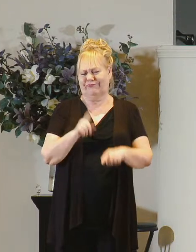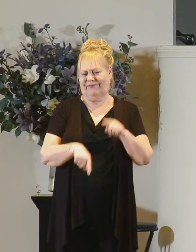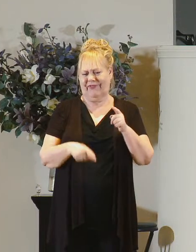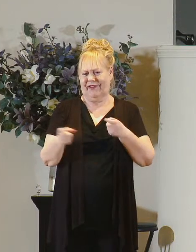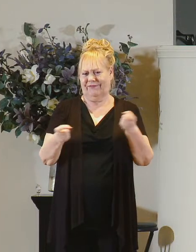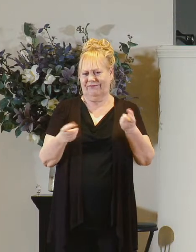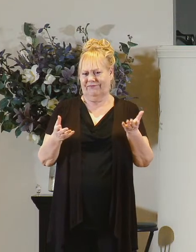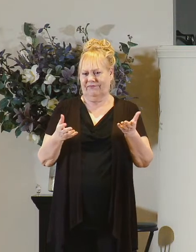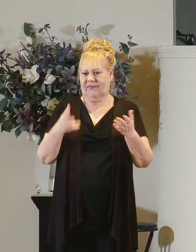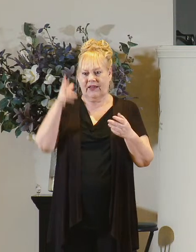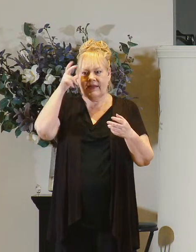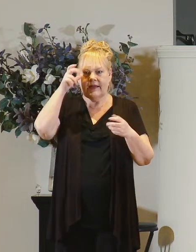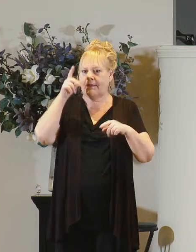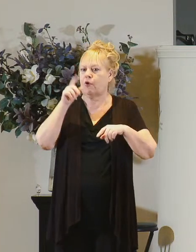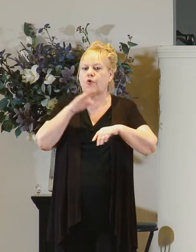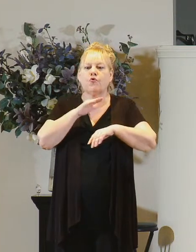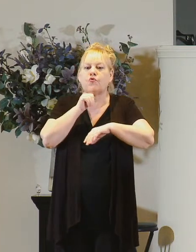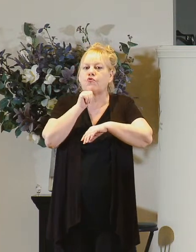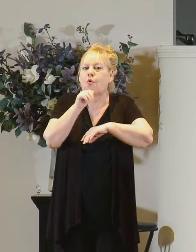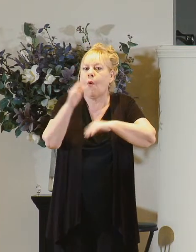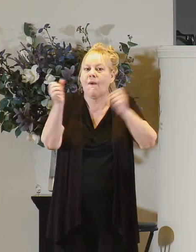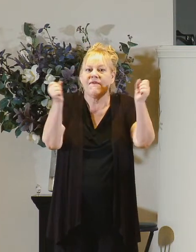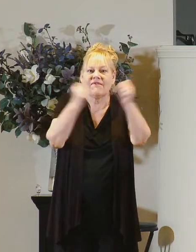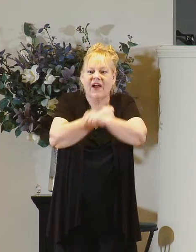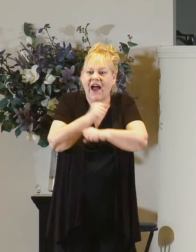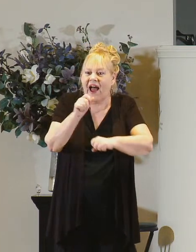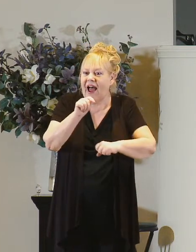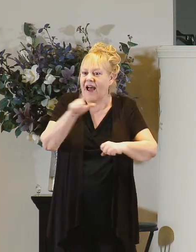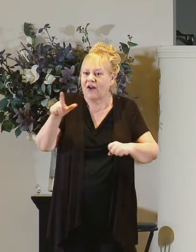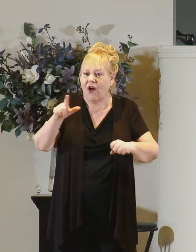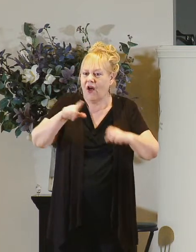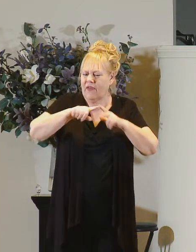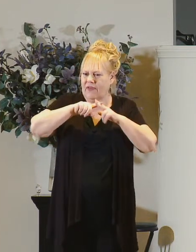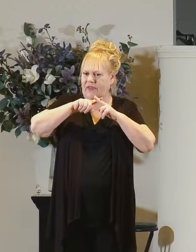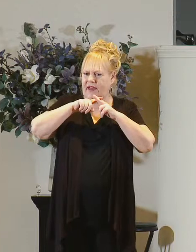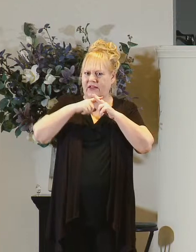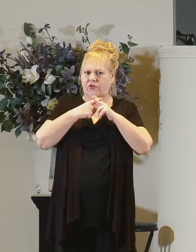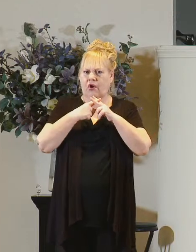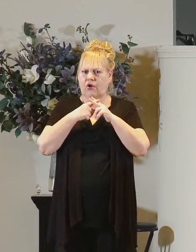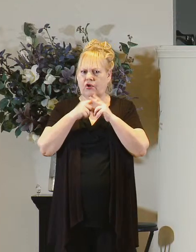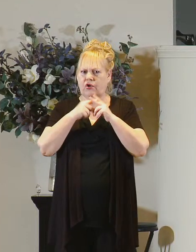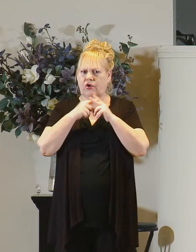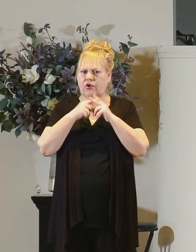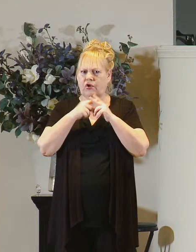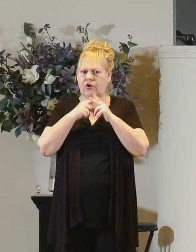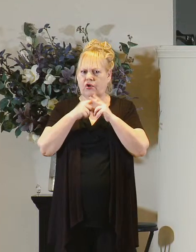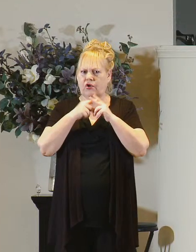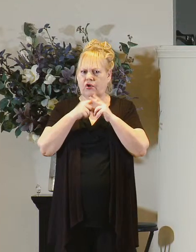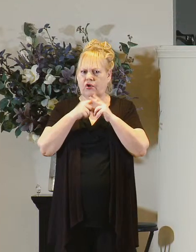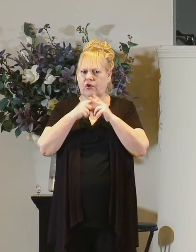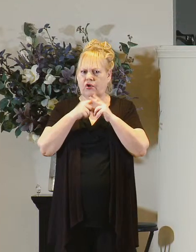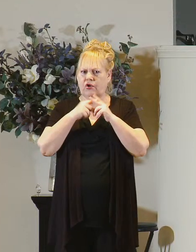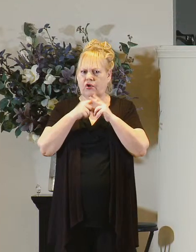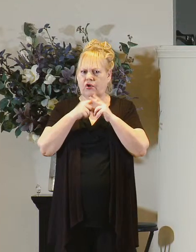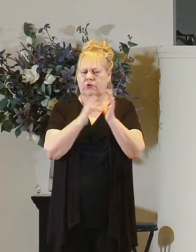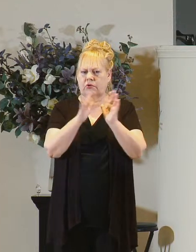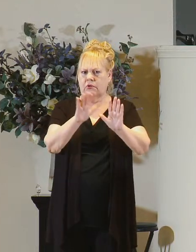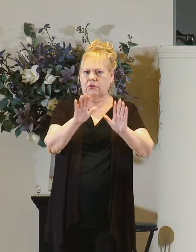the demons don't put up a fight at all in fact they they they begin to negotiate their surrender don't they